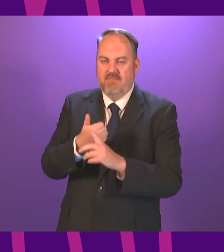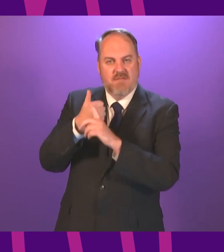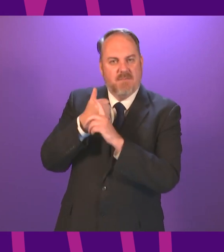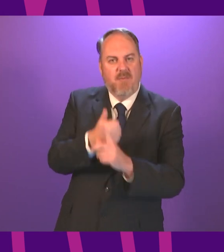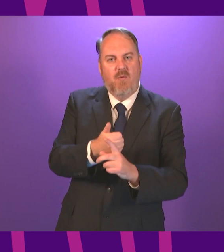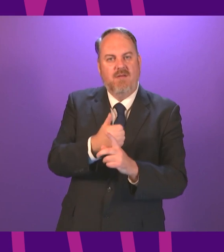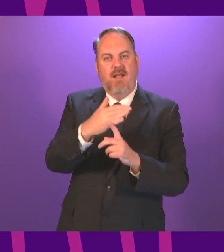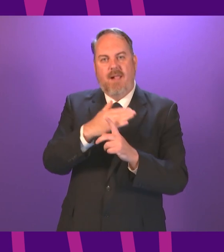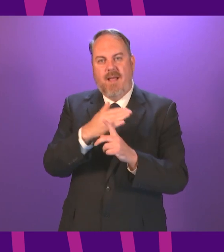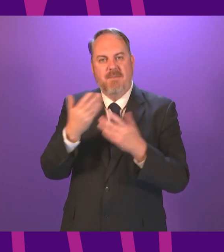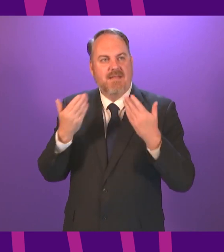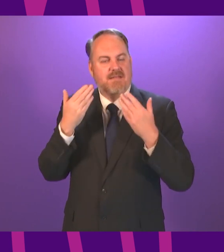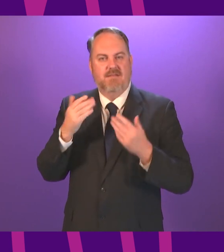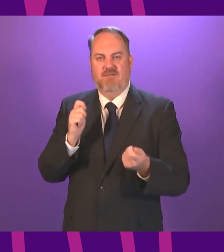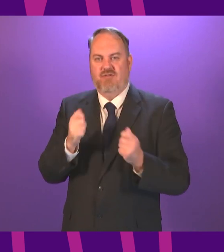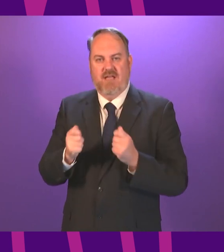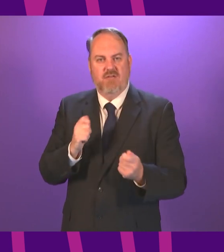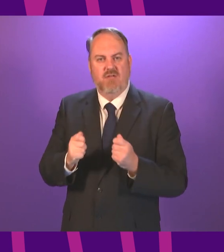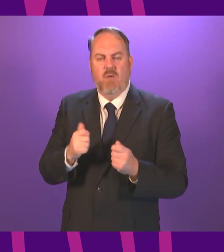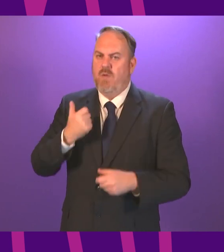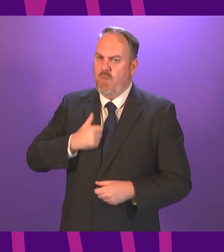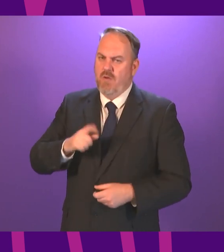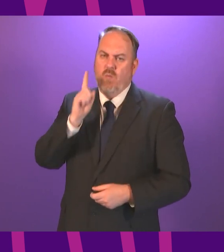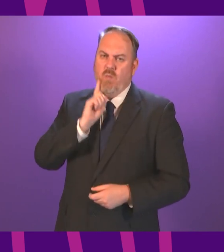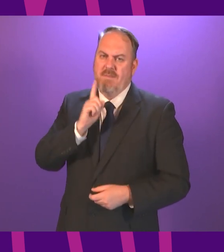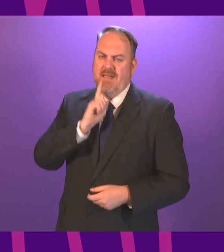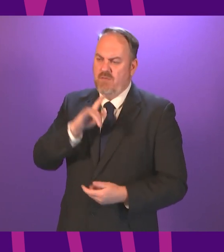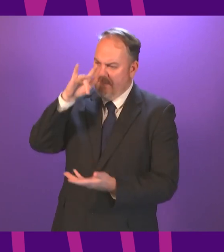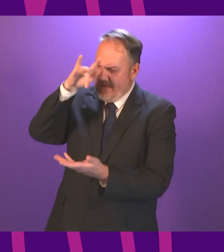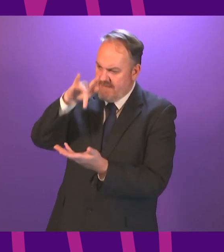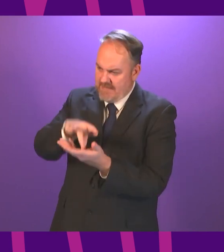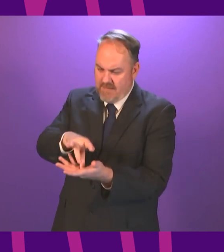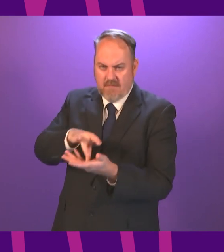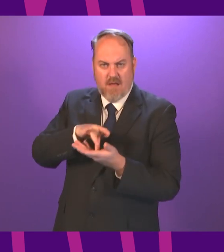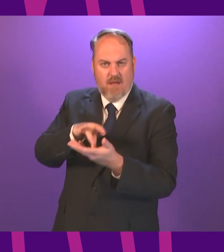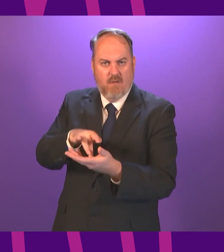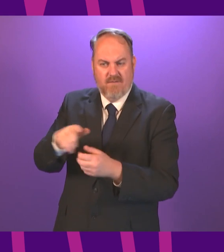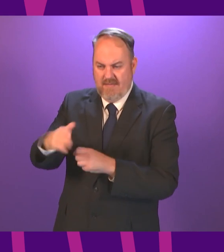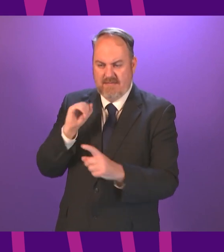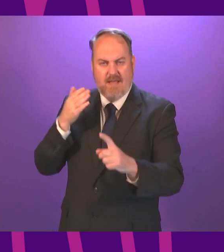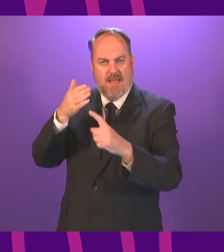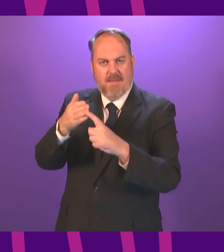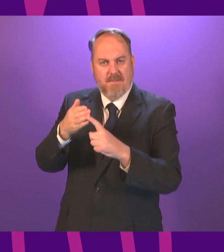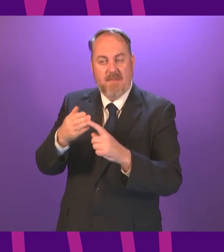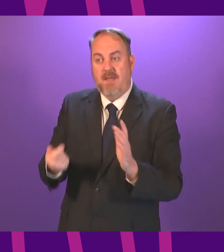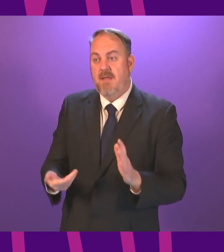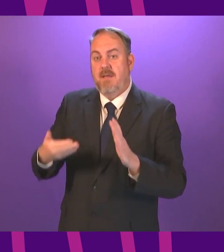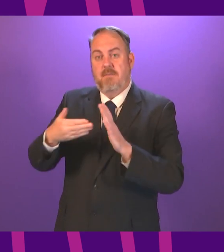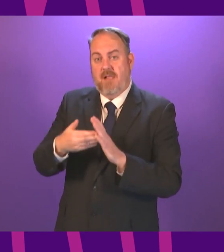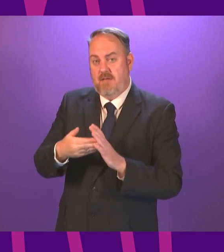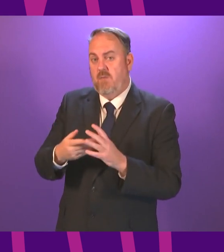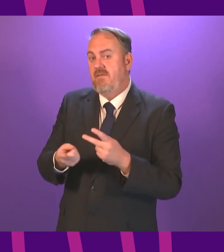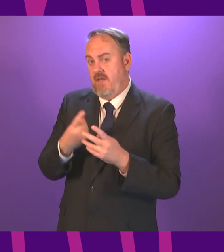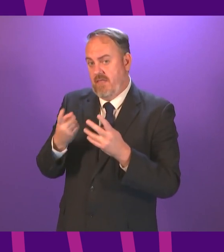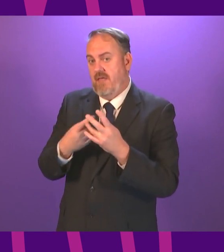women must be at the heart of this but there's also a qualitative richness to our society that is part of our